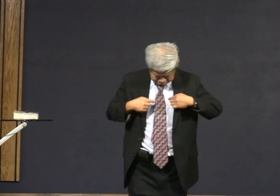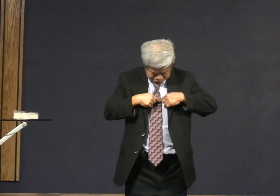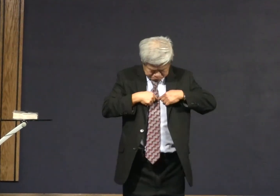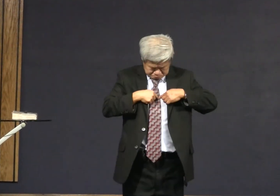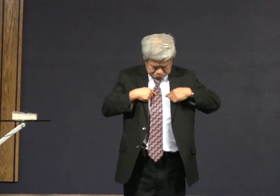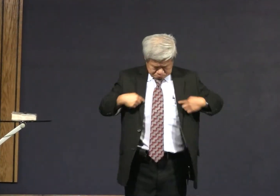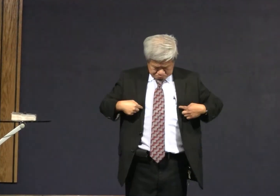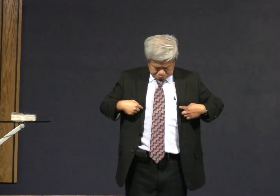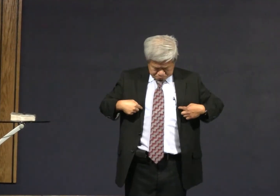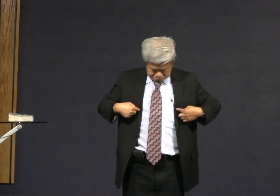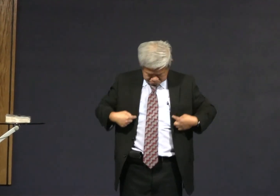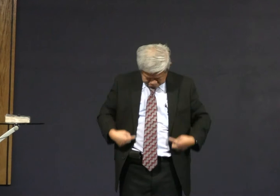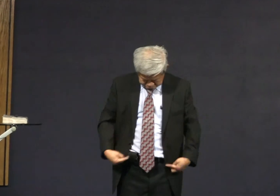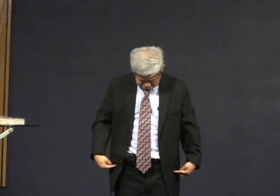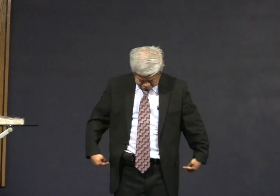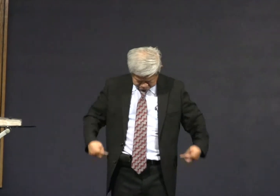farmer with the overall